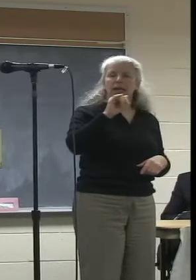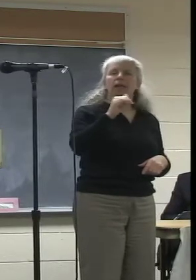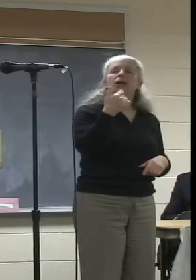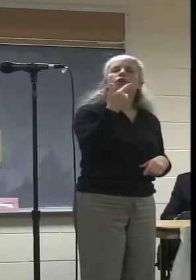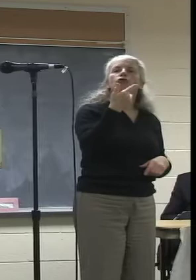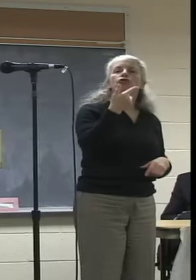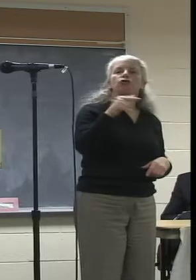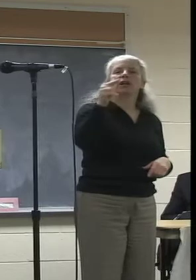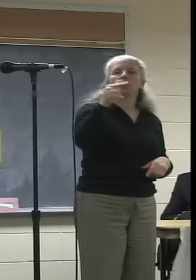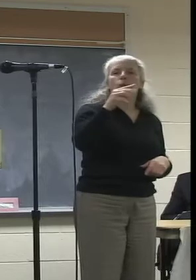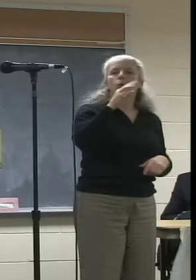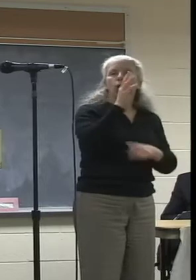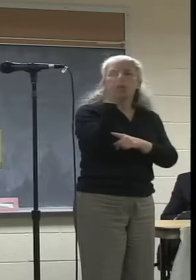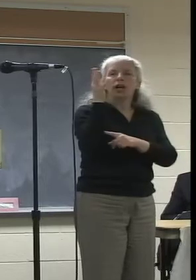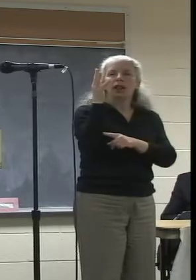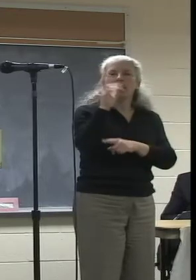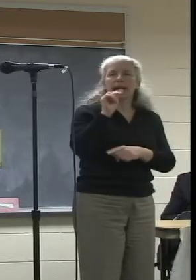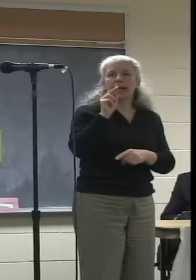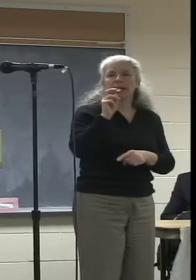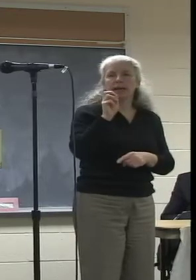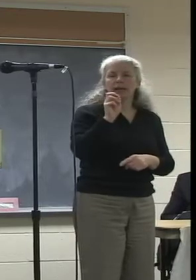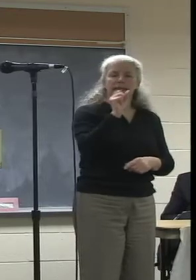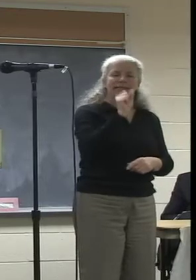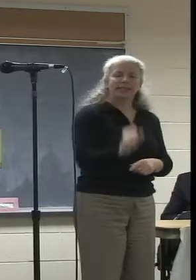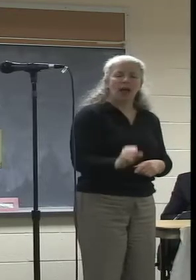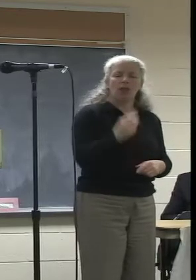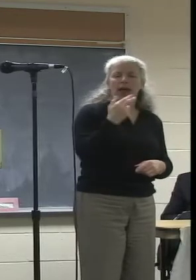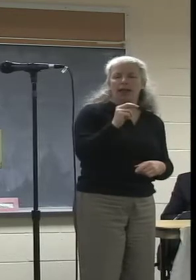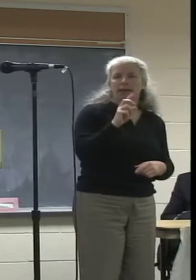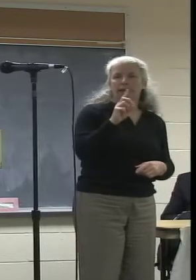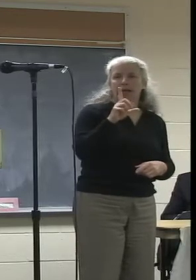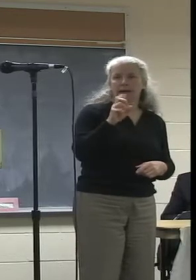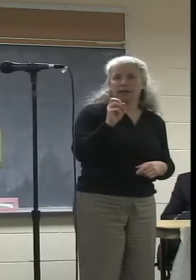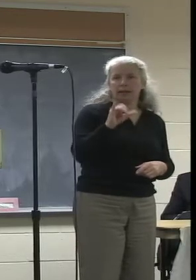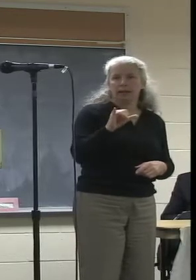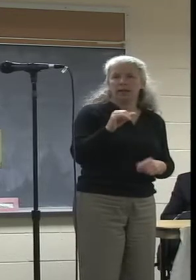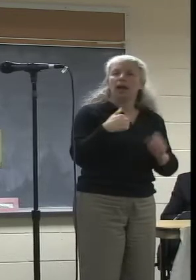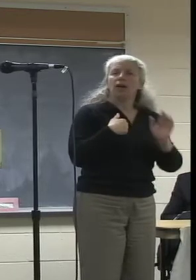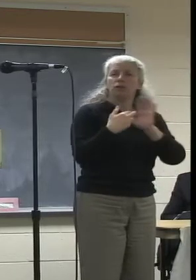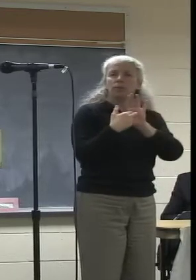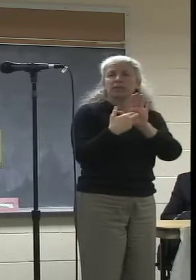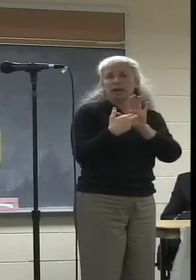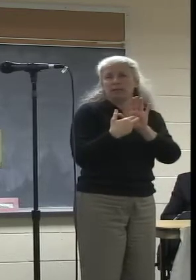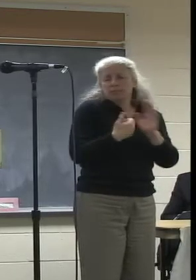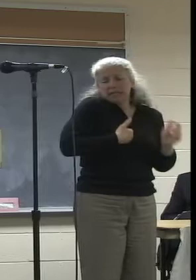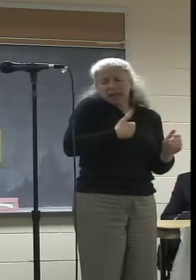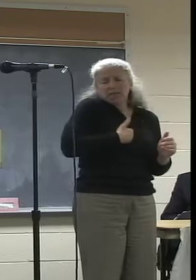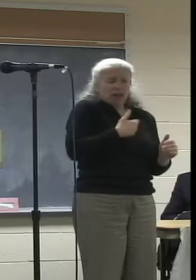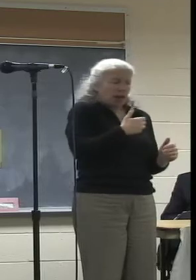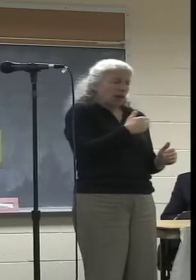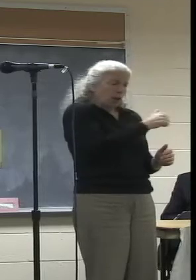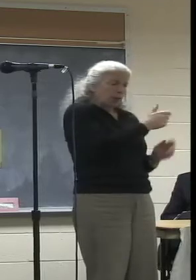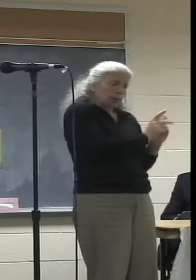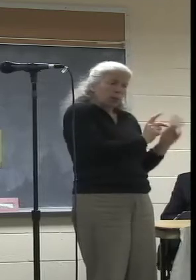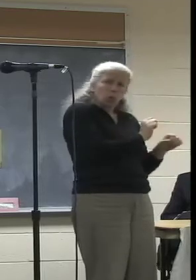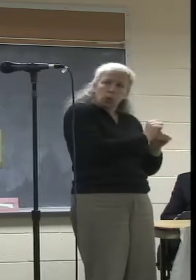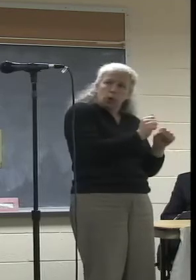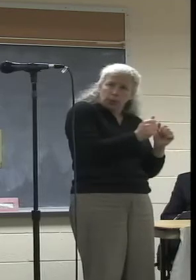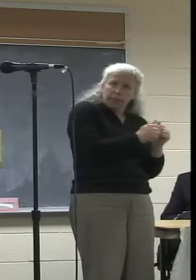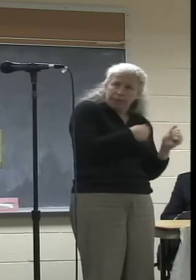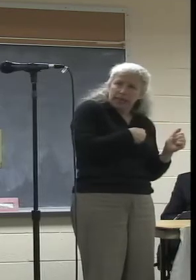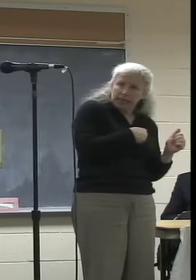Lane in South Hadley. And I'm here tonight representing myself and my colleagues Al